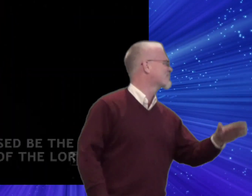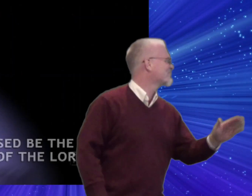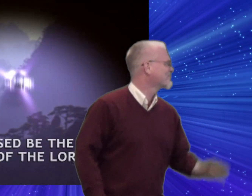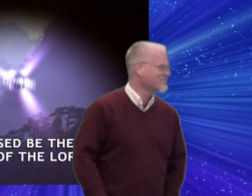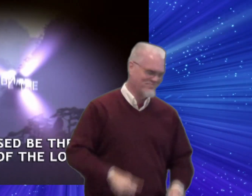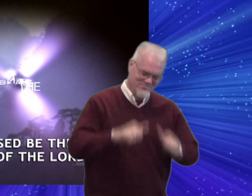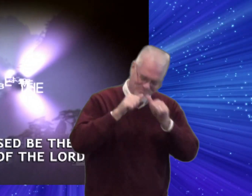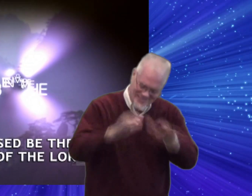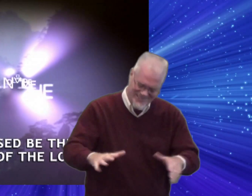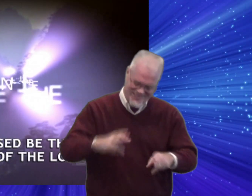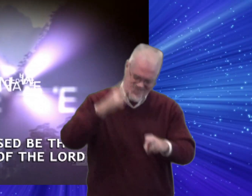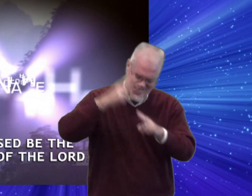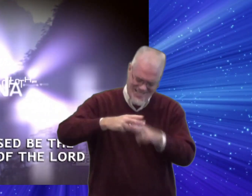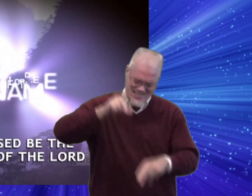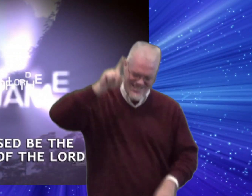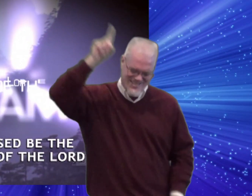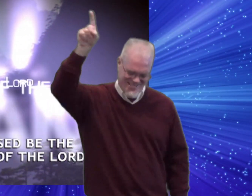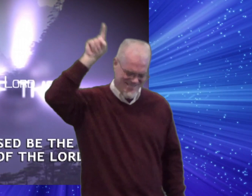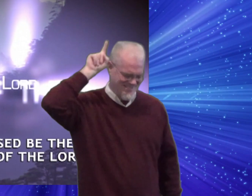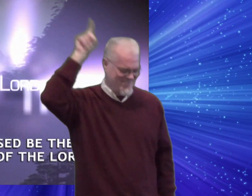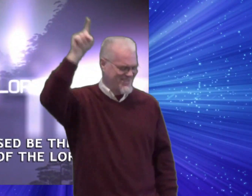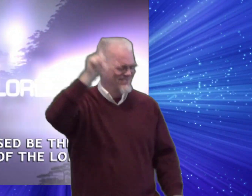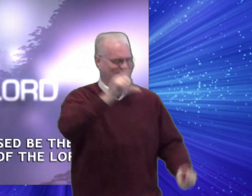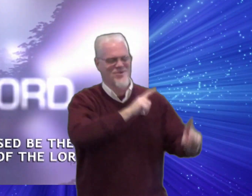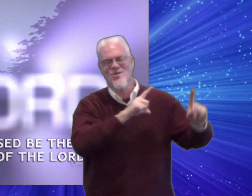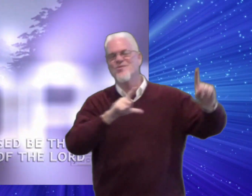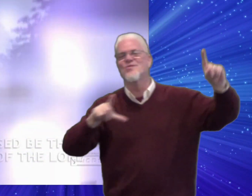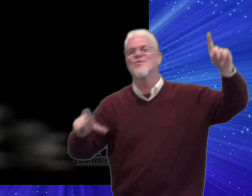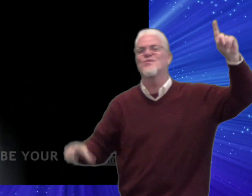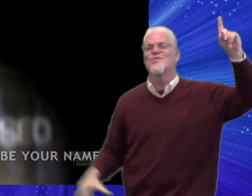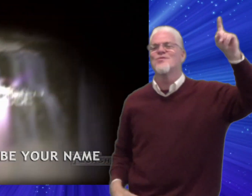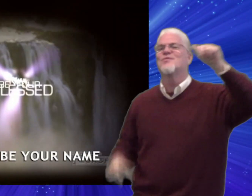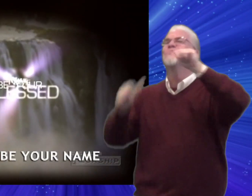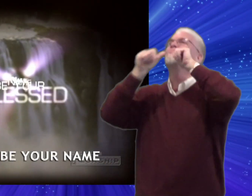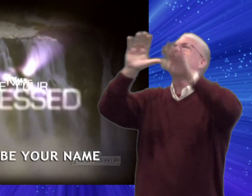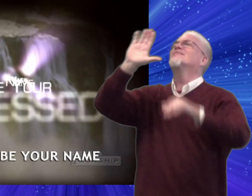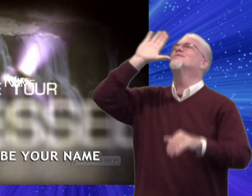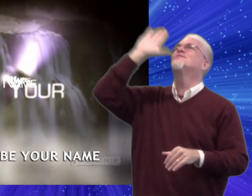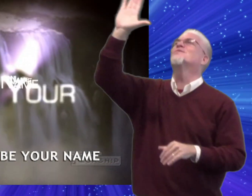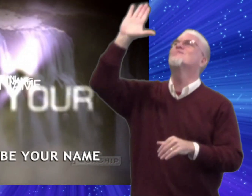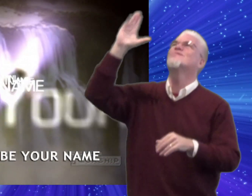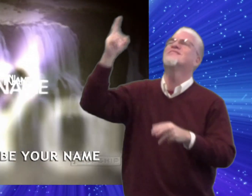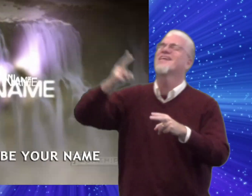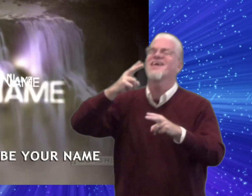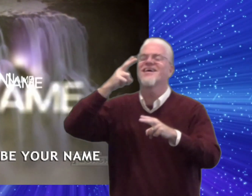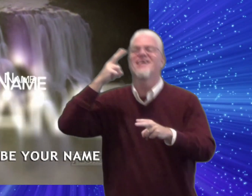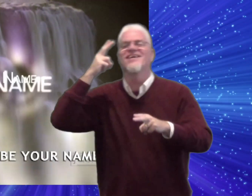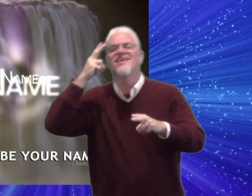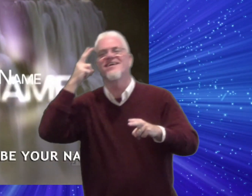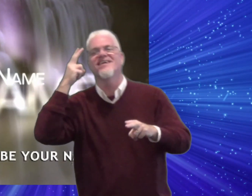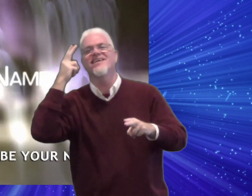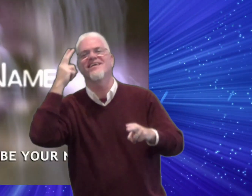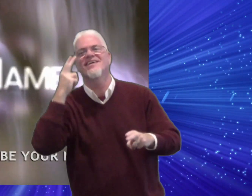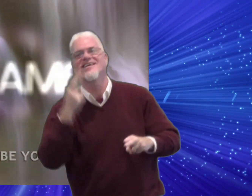Oh blessed be your name Blessed be your name